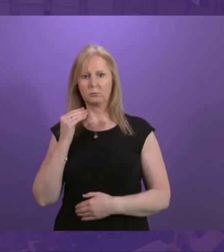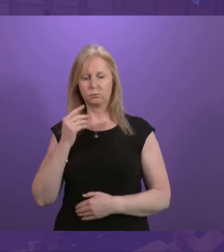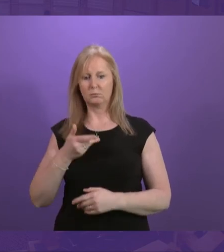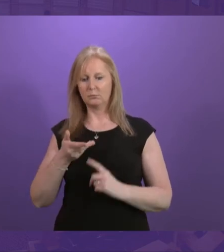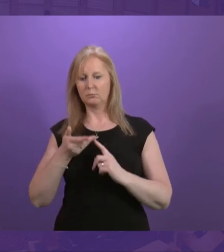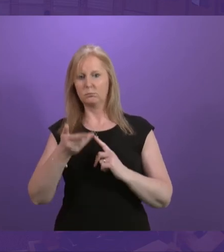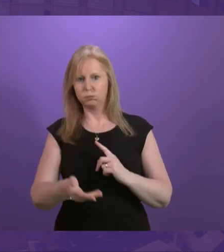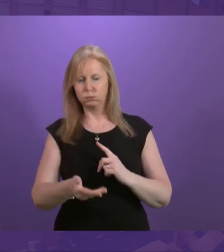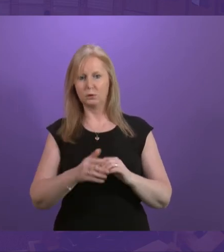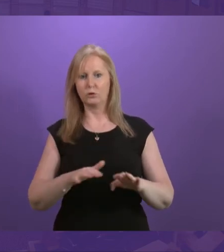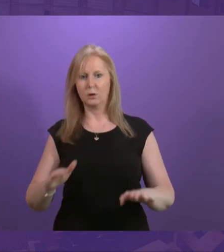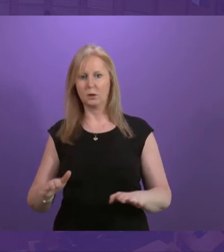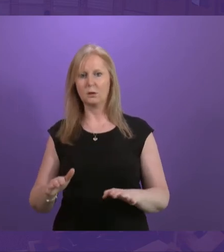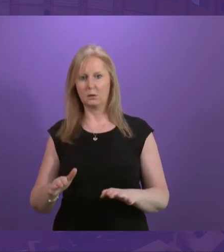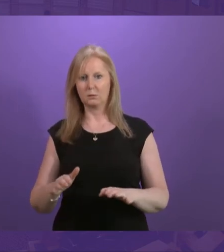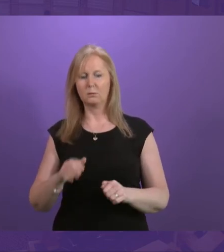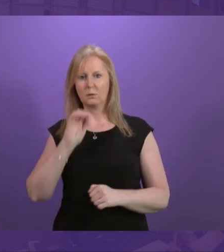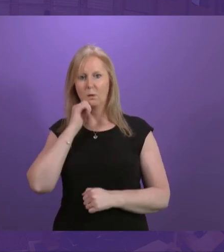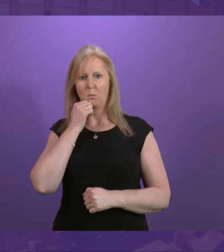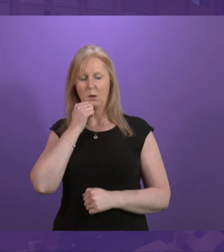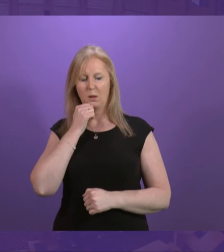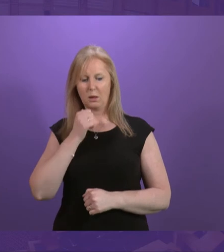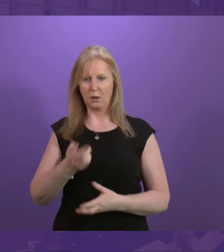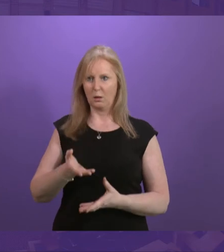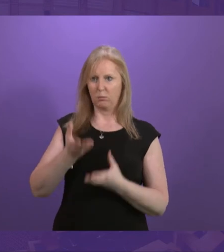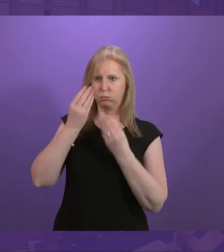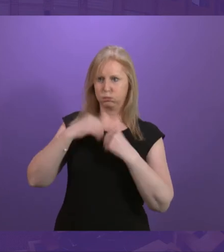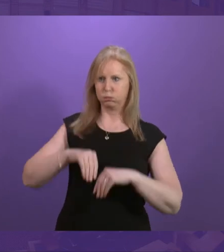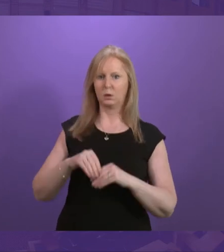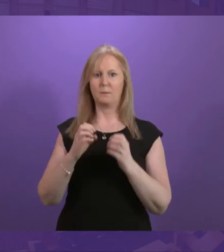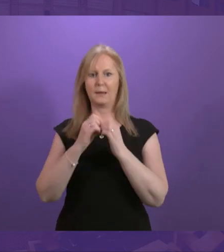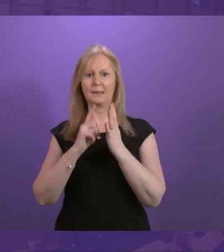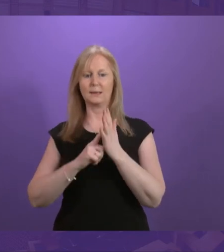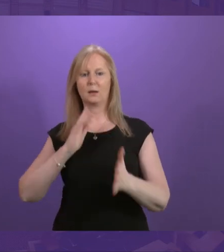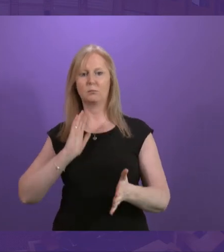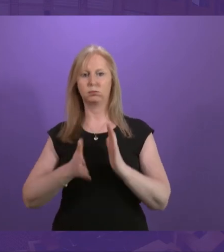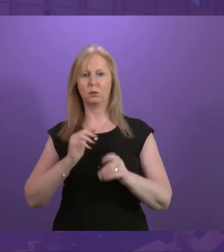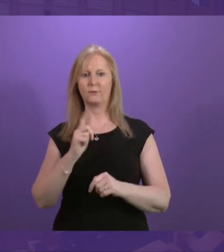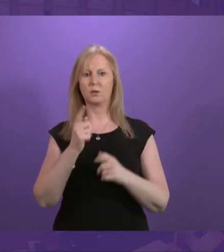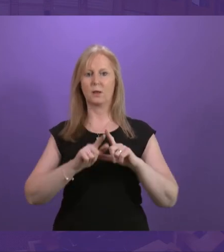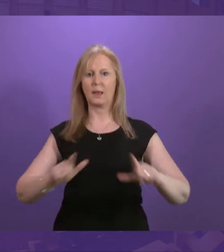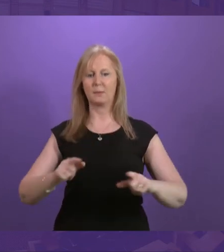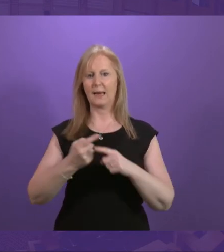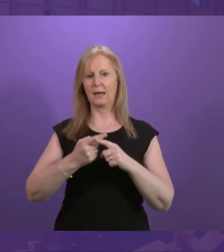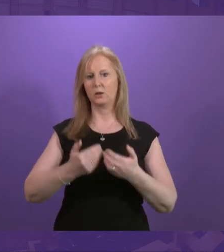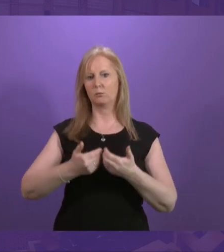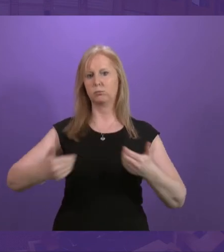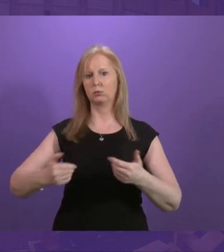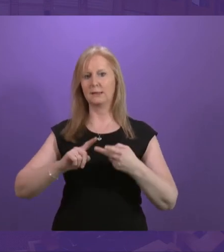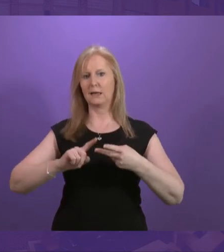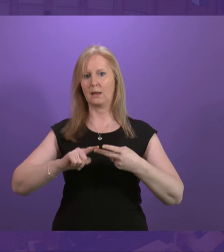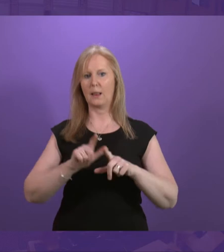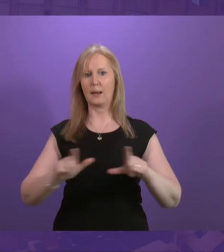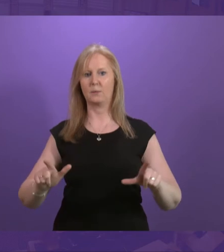will almost certainly have learned British Sign Language as a first language and English being a very separate and second language.